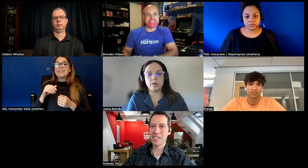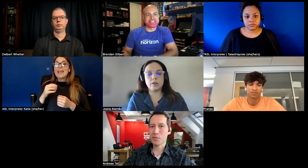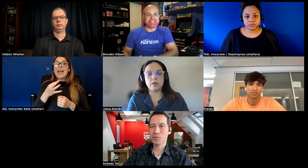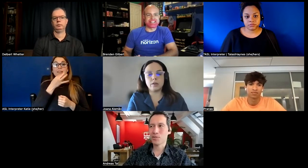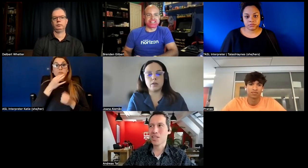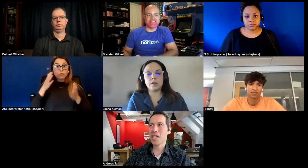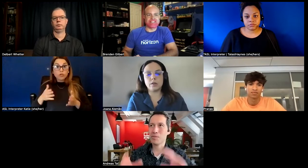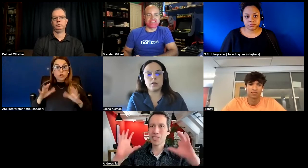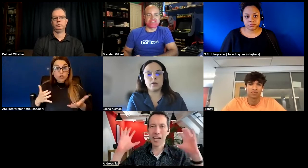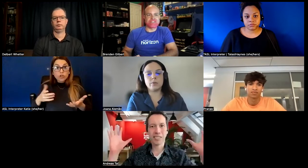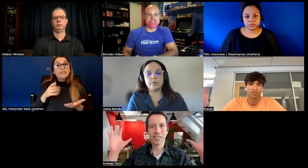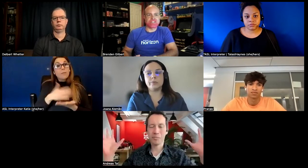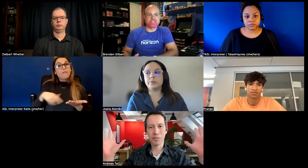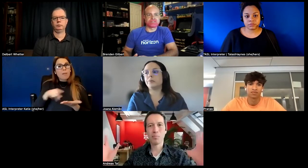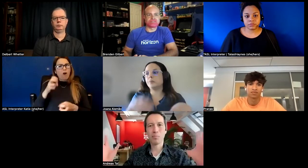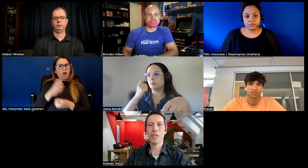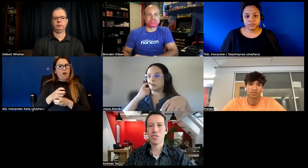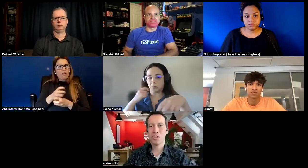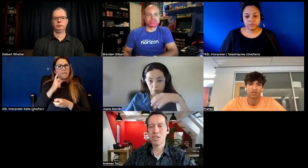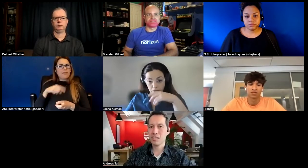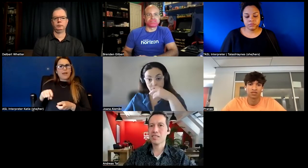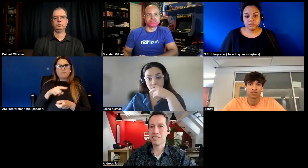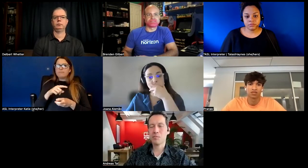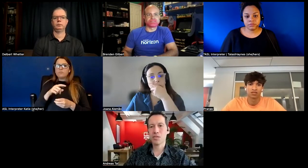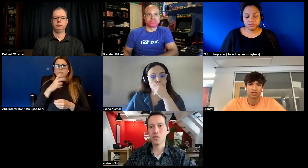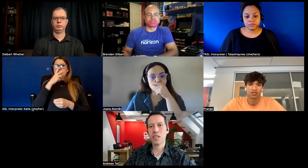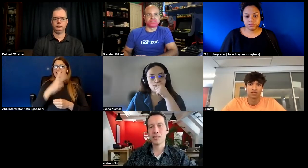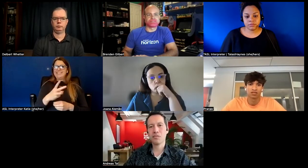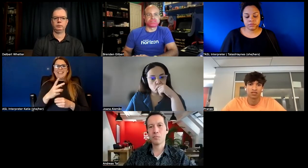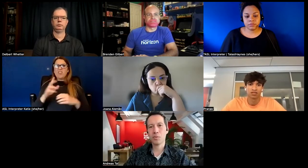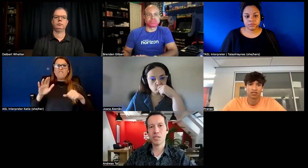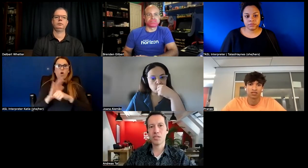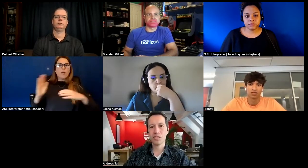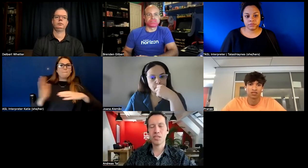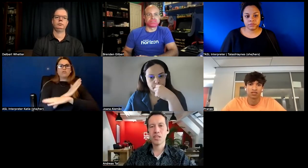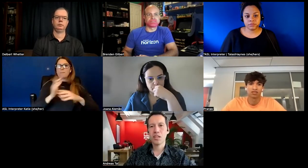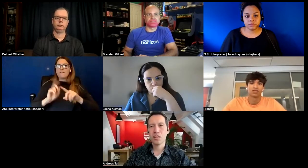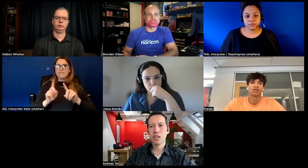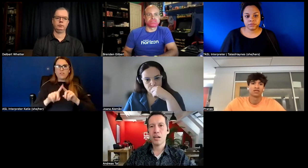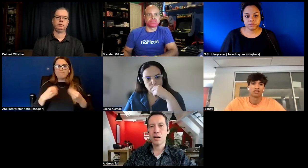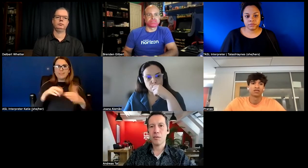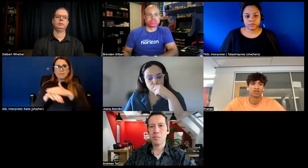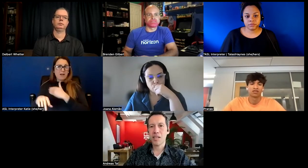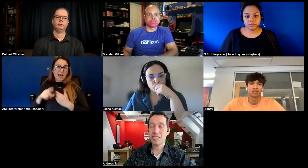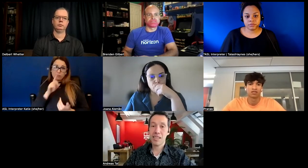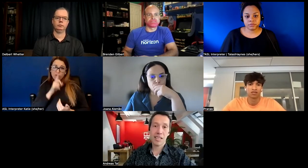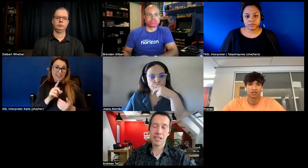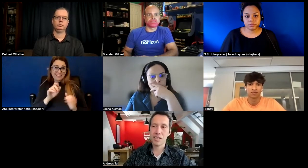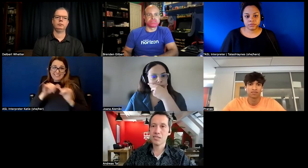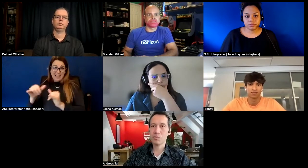difficult for them to get the complete picture and the same is true i think from politicians um but i think that needs to be